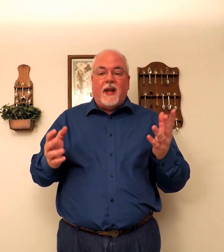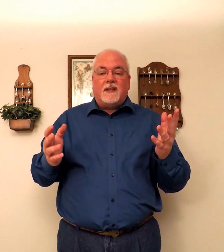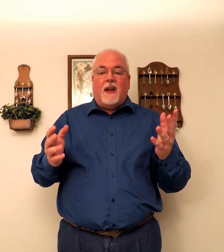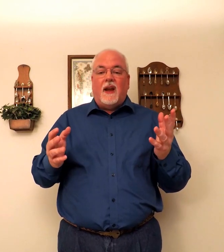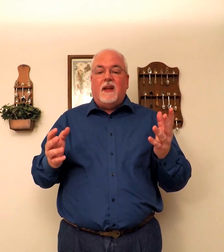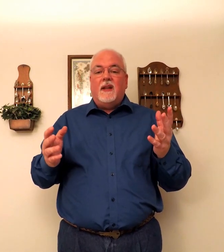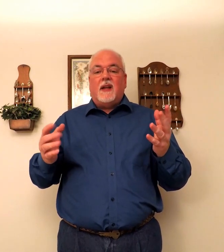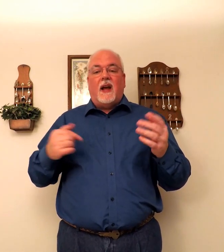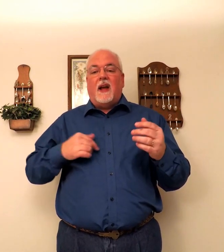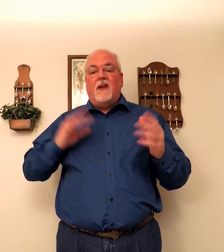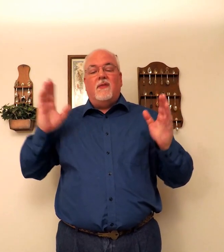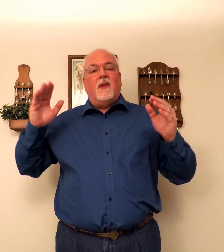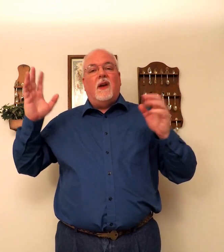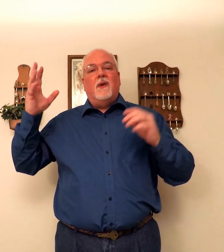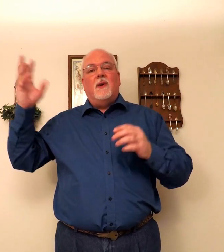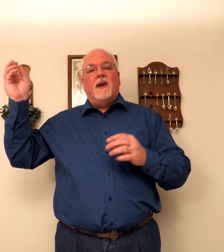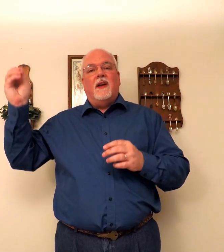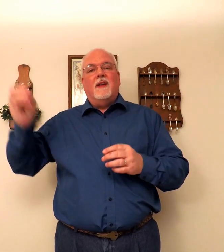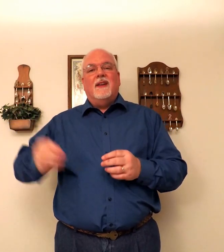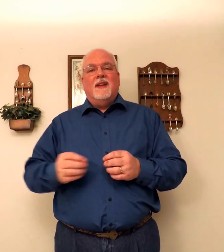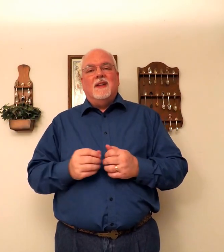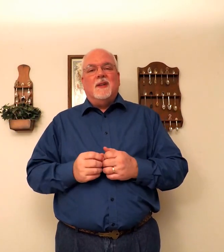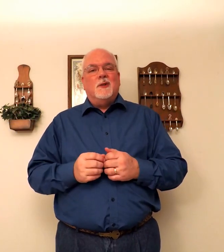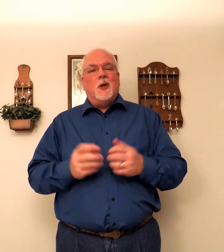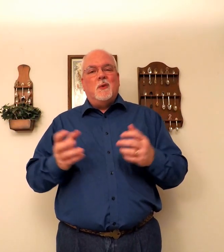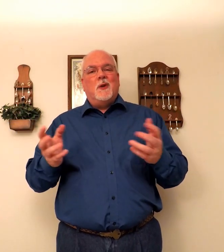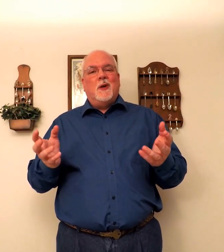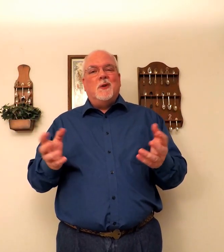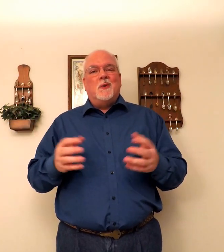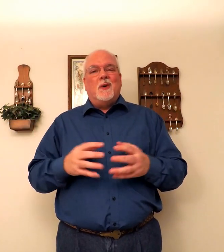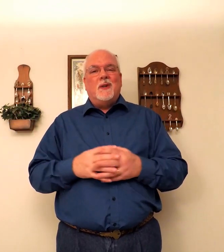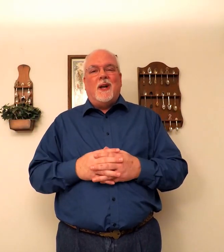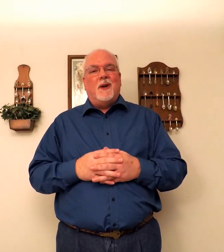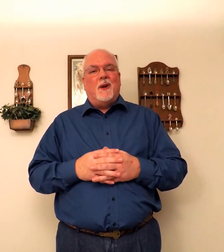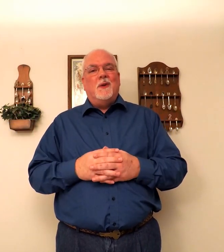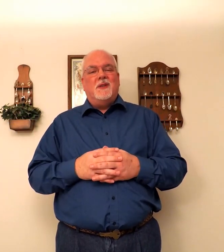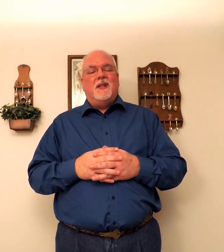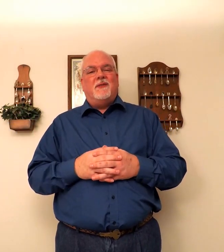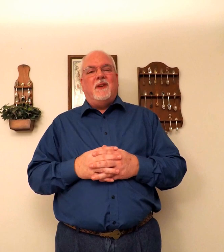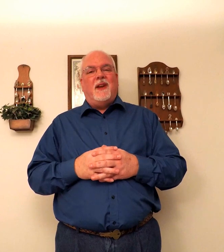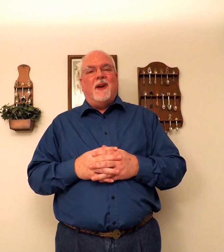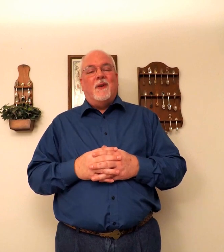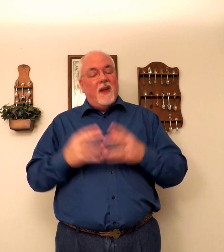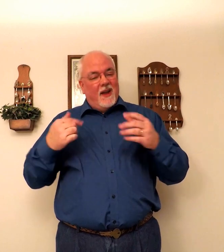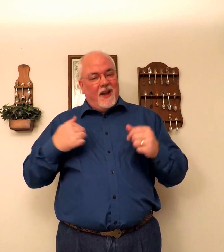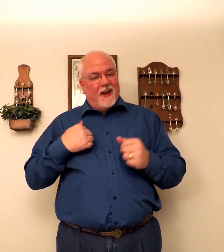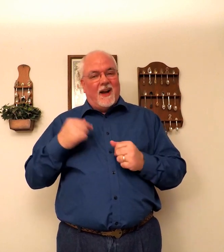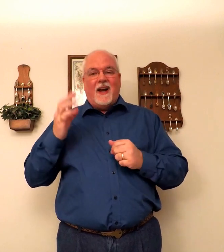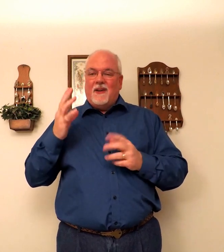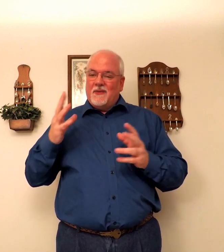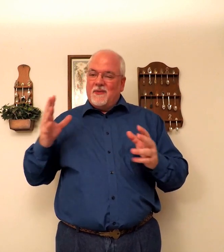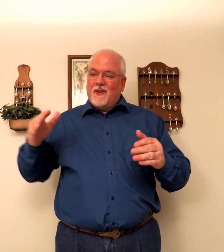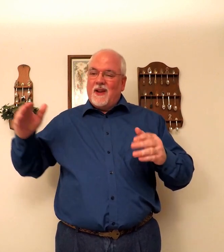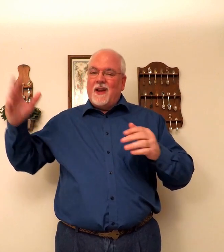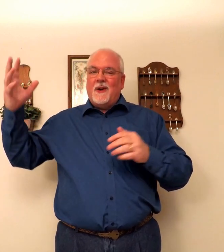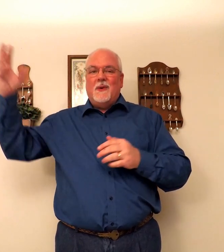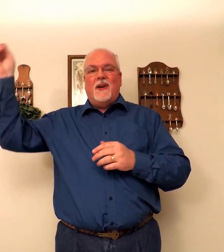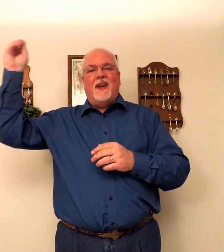last line is. I'll fly away. And so with those words. I'll close this video. And I'll fly away.